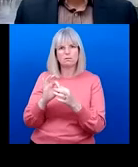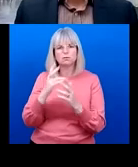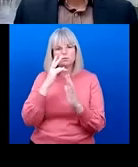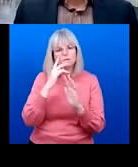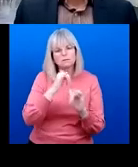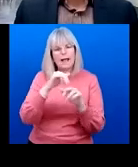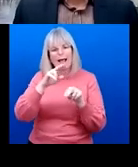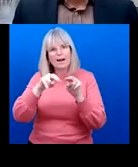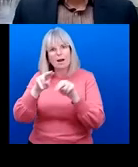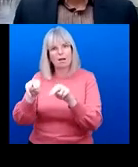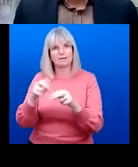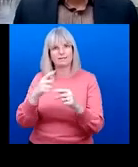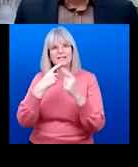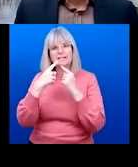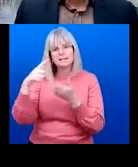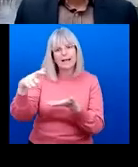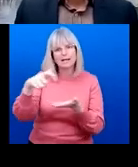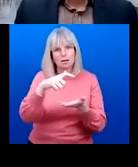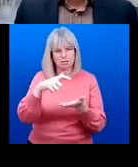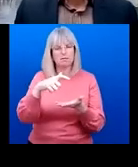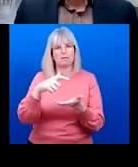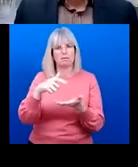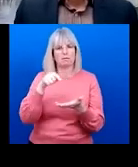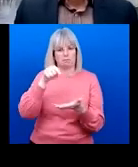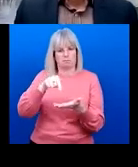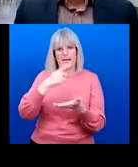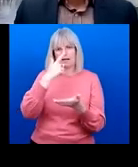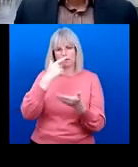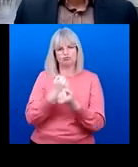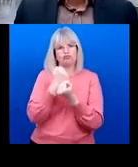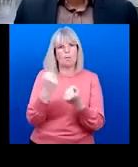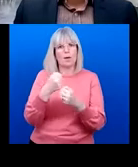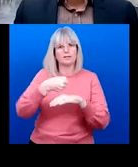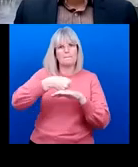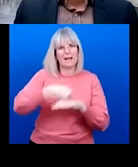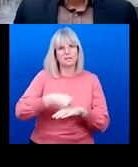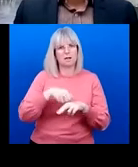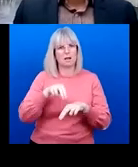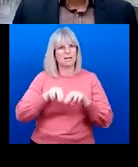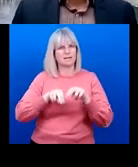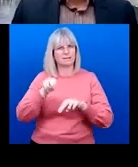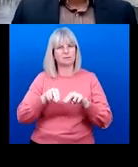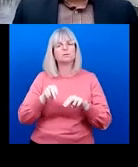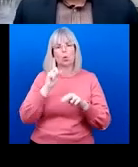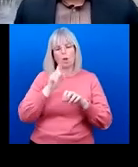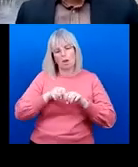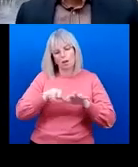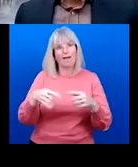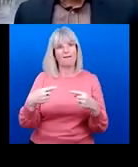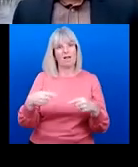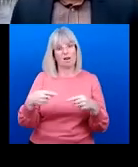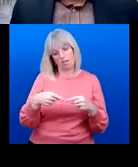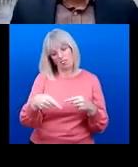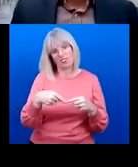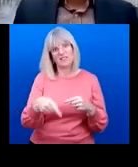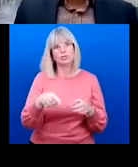data to establish robust baseline estimates for these two indicators that will be available this year. Alakos- The second